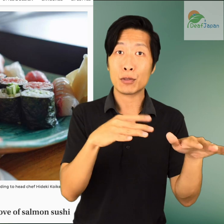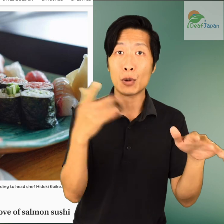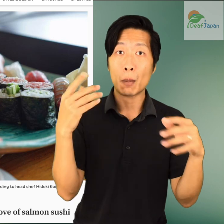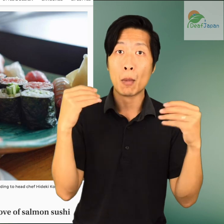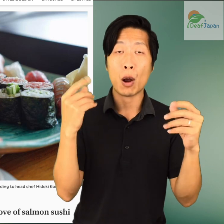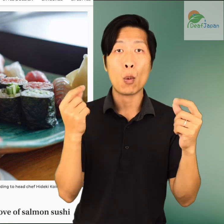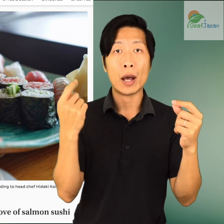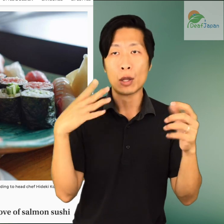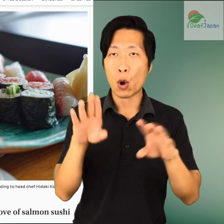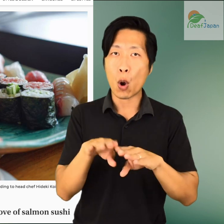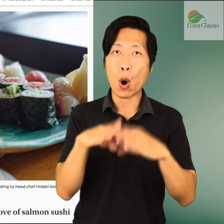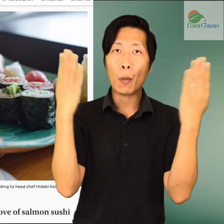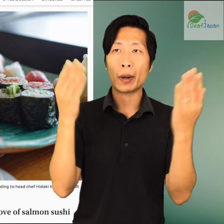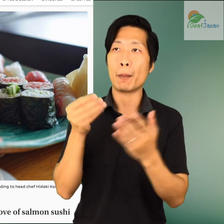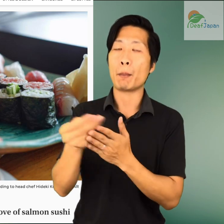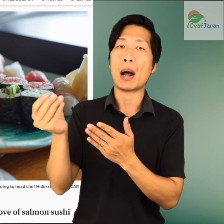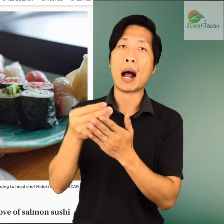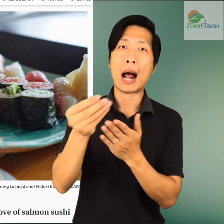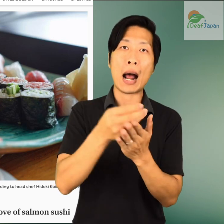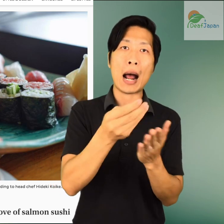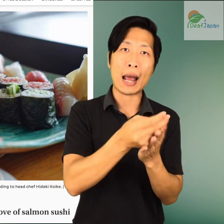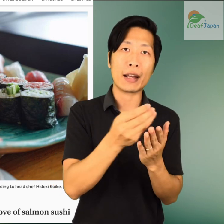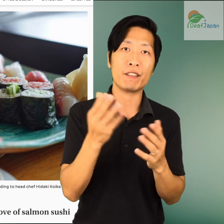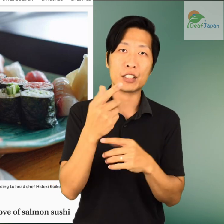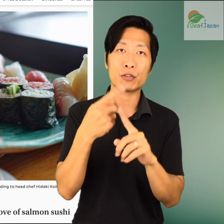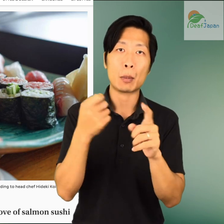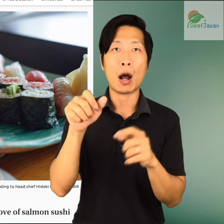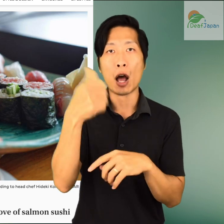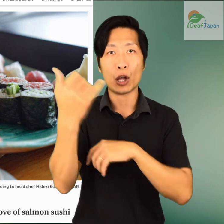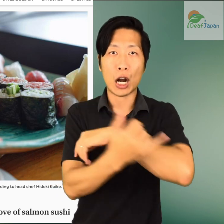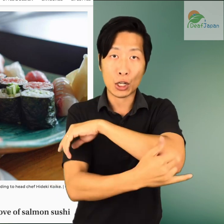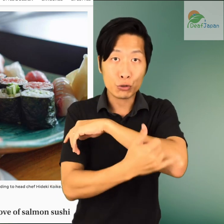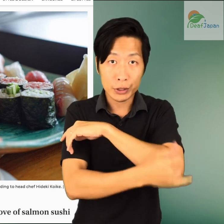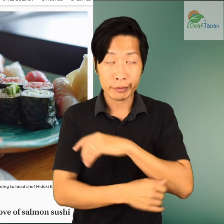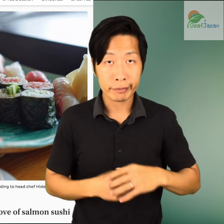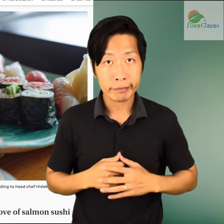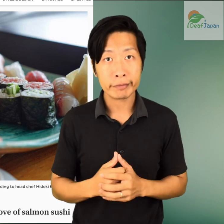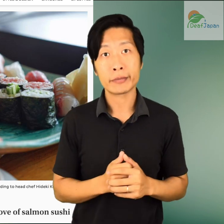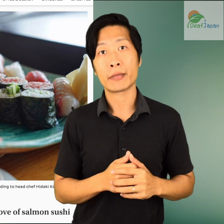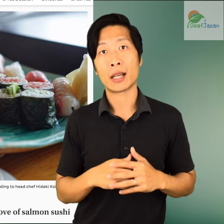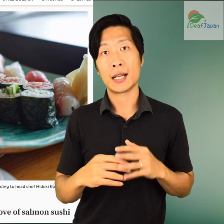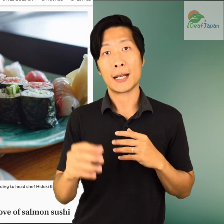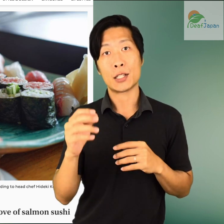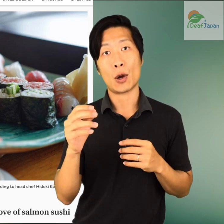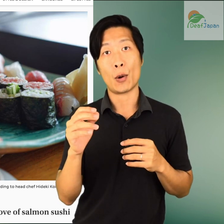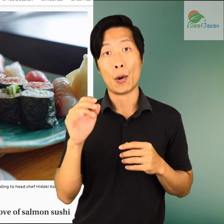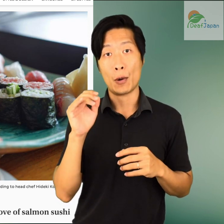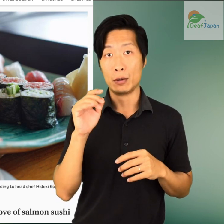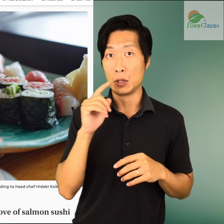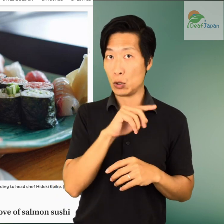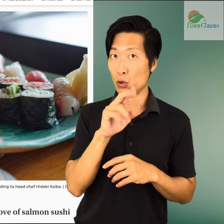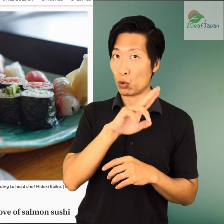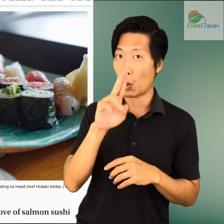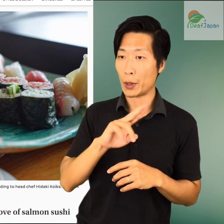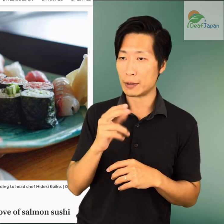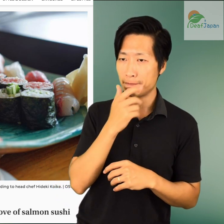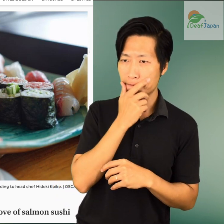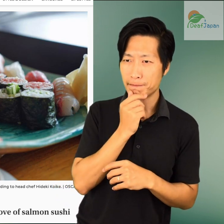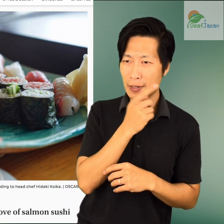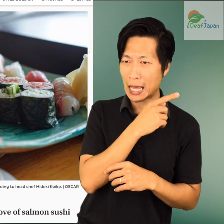nearly self-sufficient seafood industry to foreign suppliers. The country stood out as an ideal market for